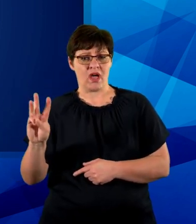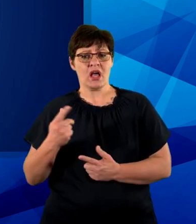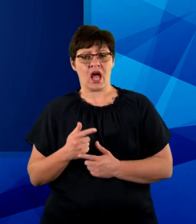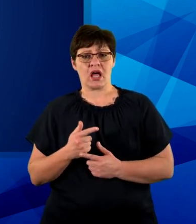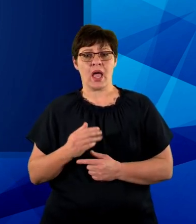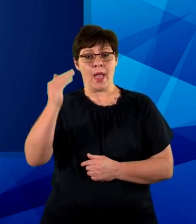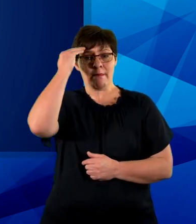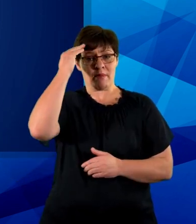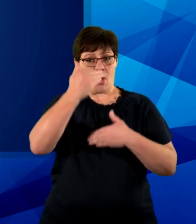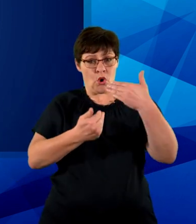memory processing.